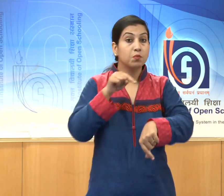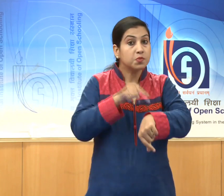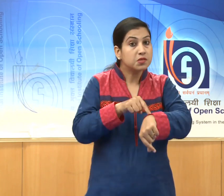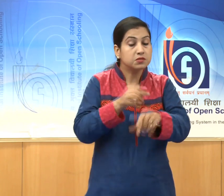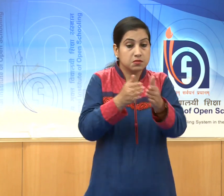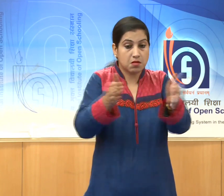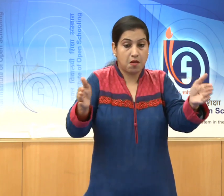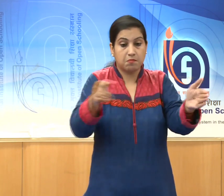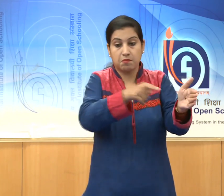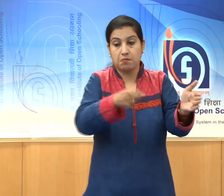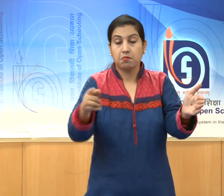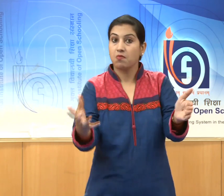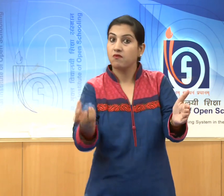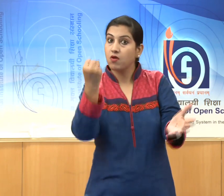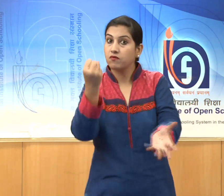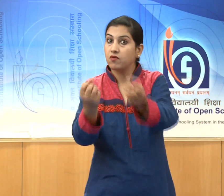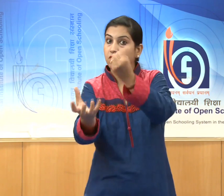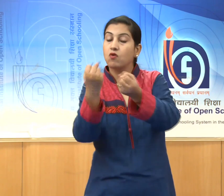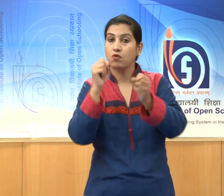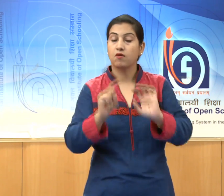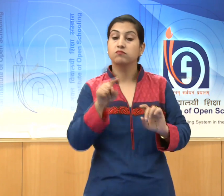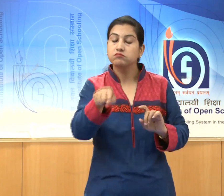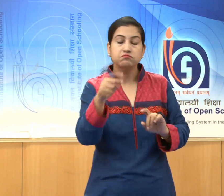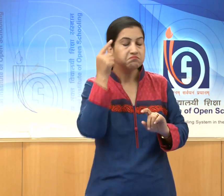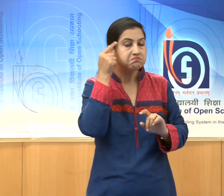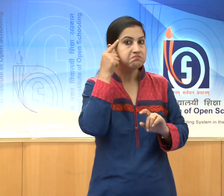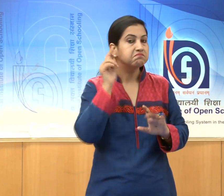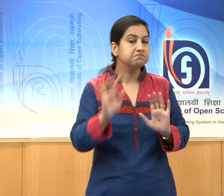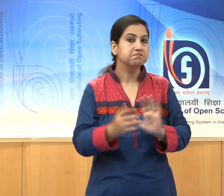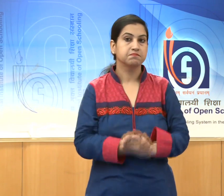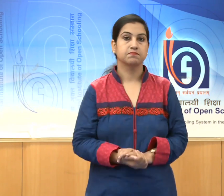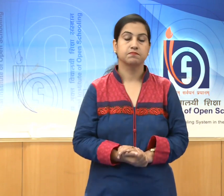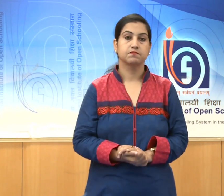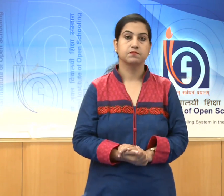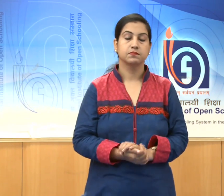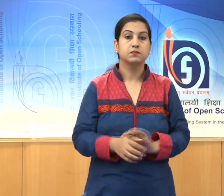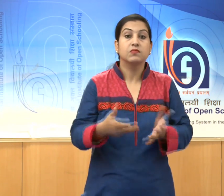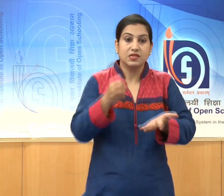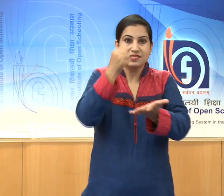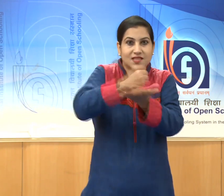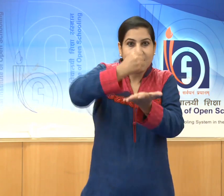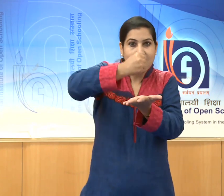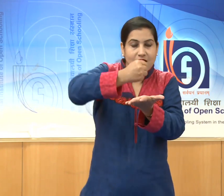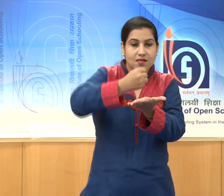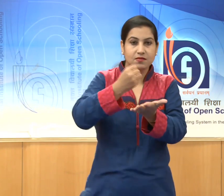which include seals, potteries,